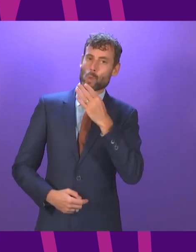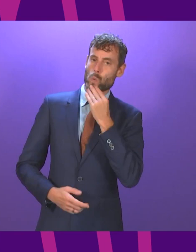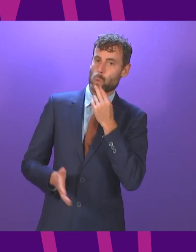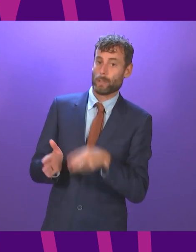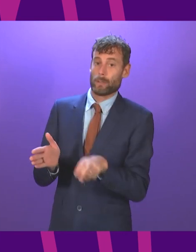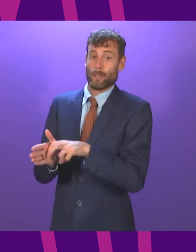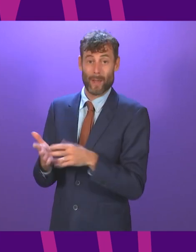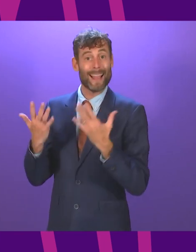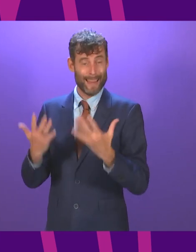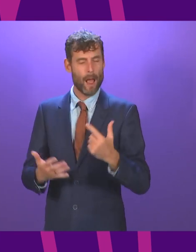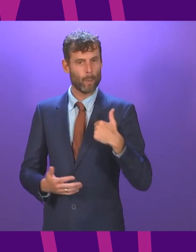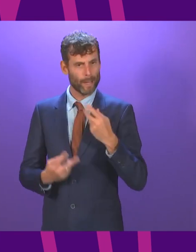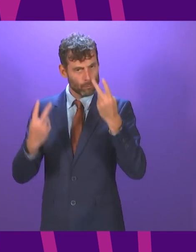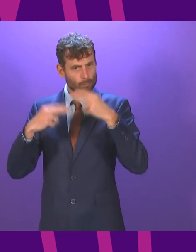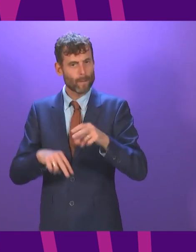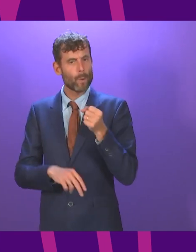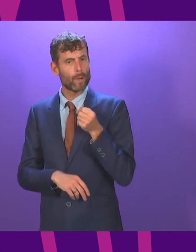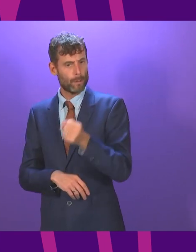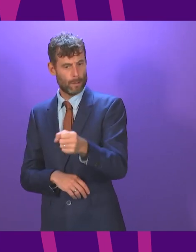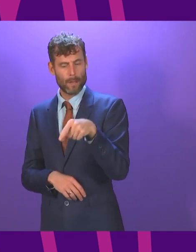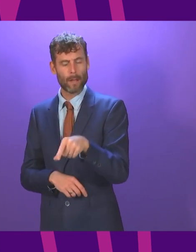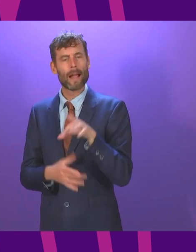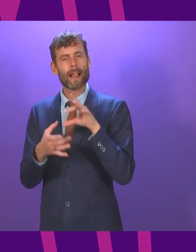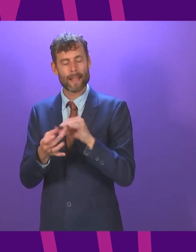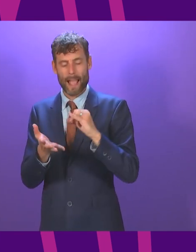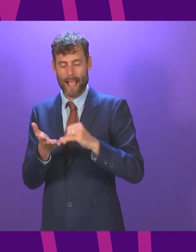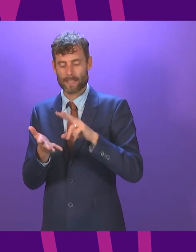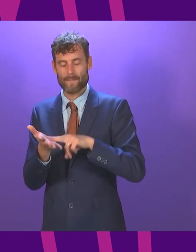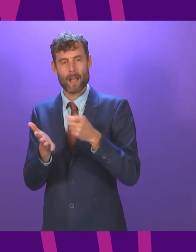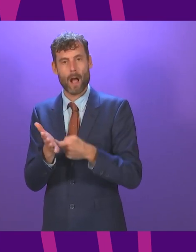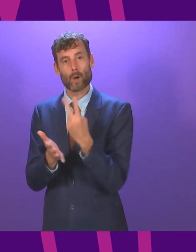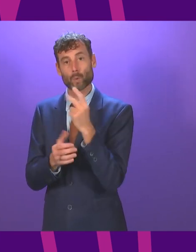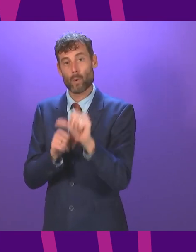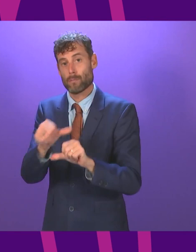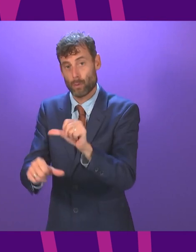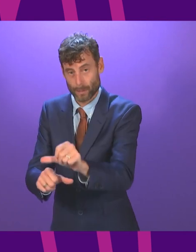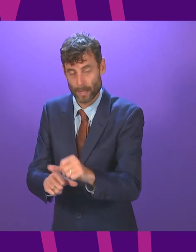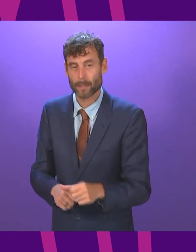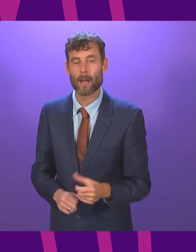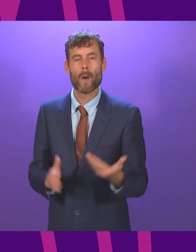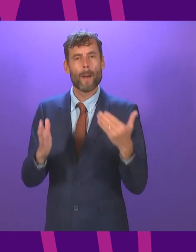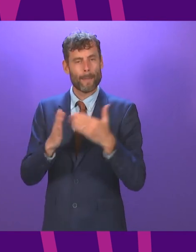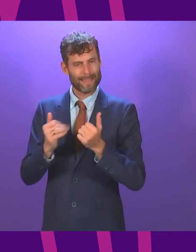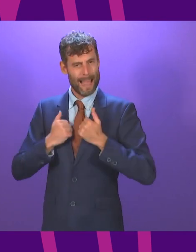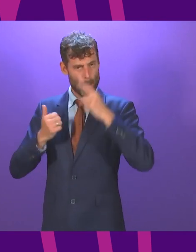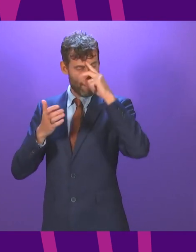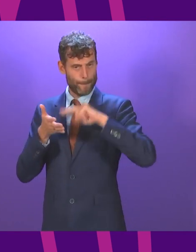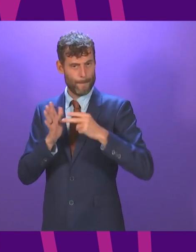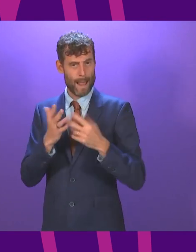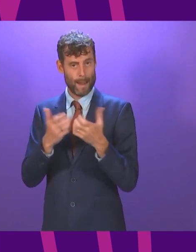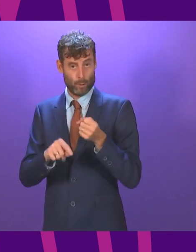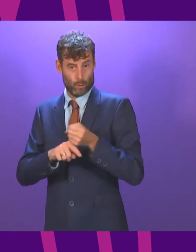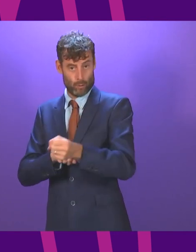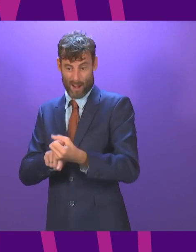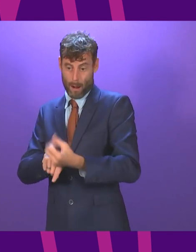considered as part of the S2 PR2 process and the rail decarbonisation action plan which was published